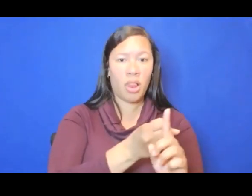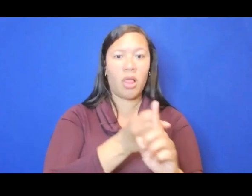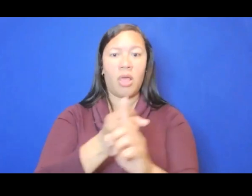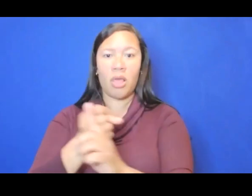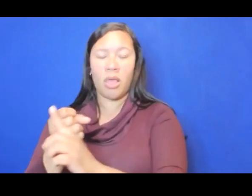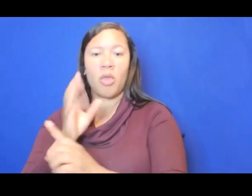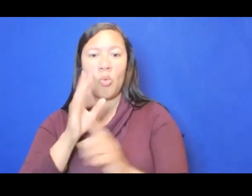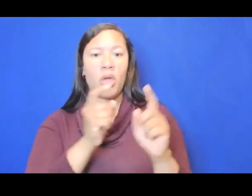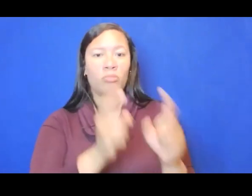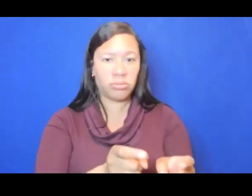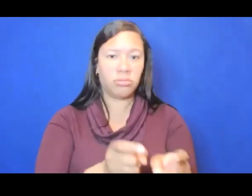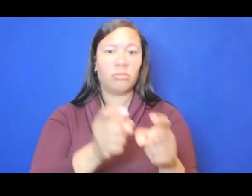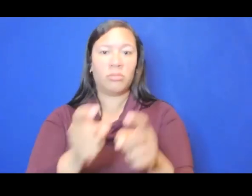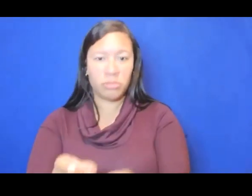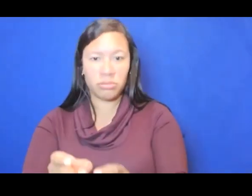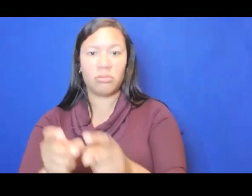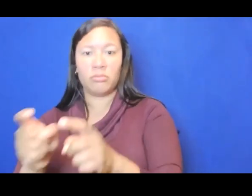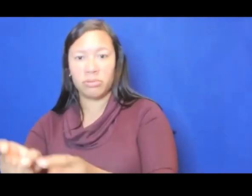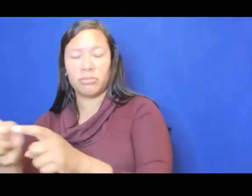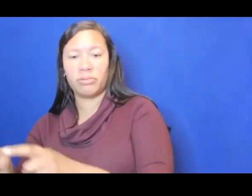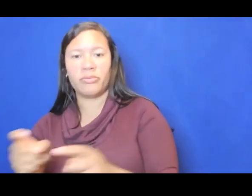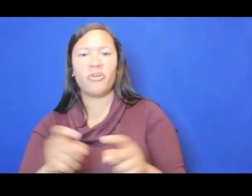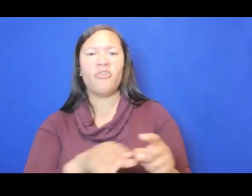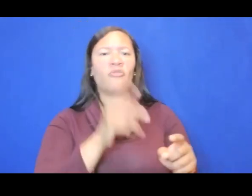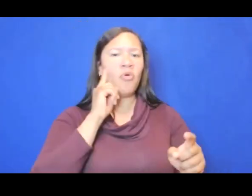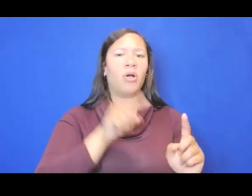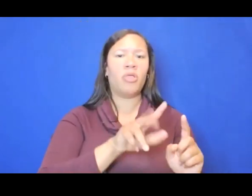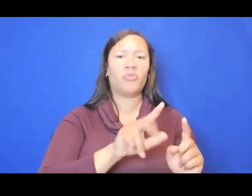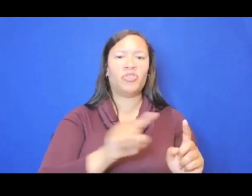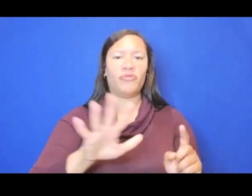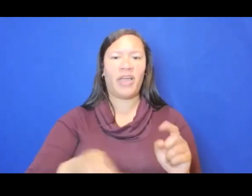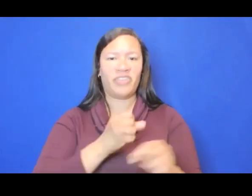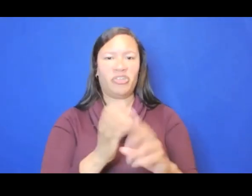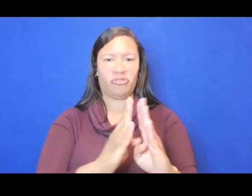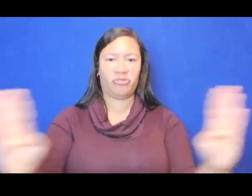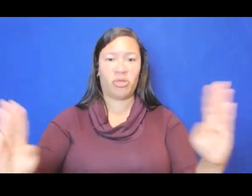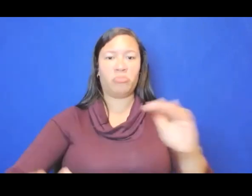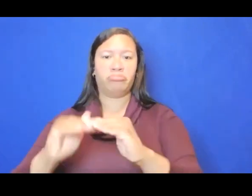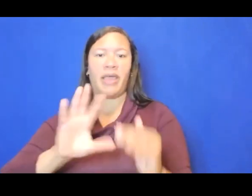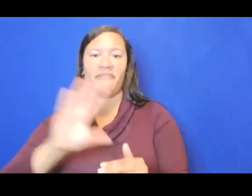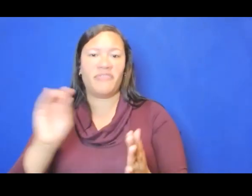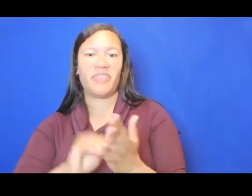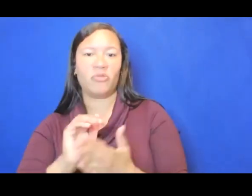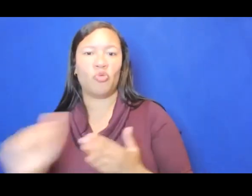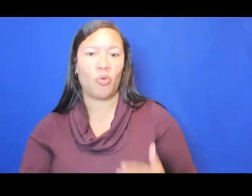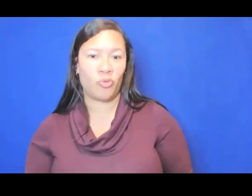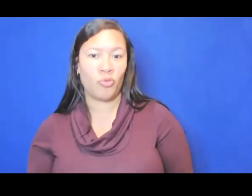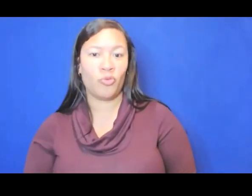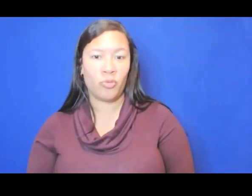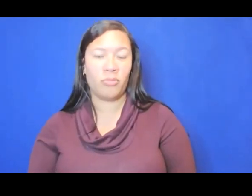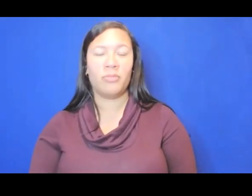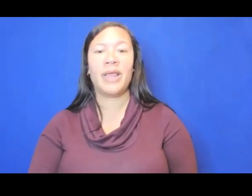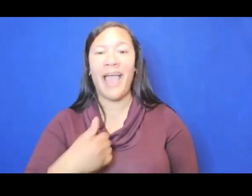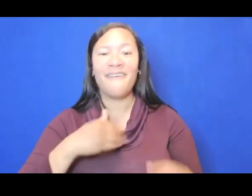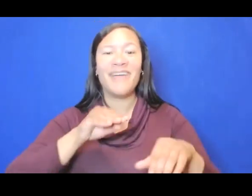to receive funding over that period of time of up to $50,000. And then there's all the different kinds of advisory